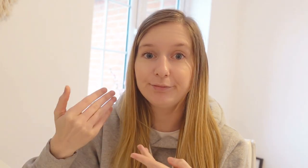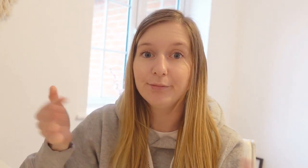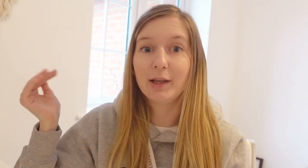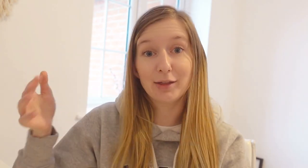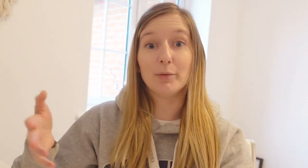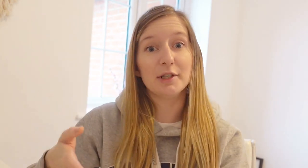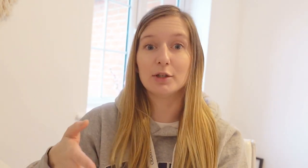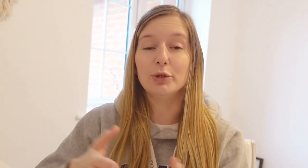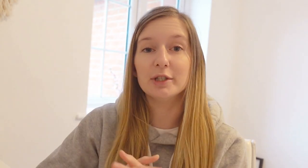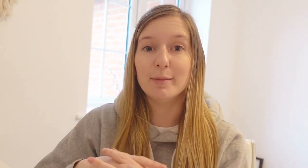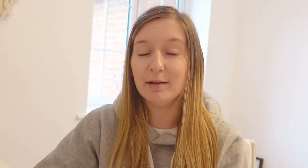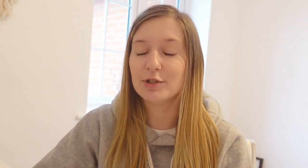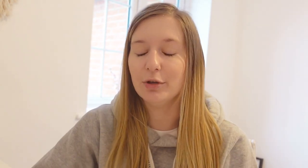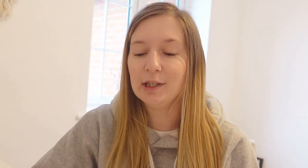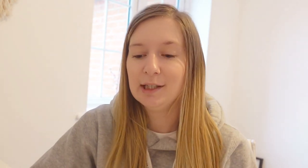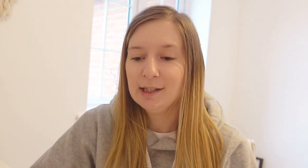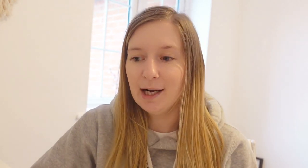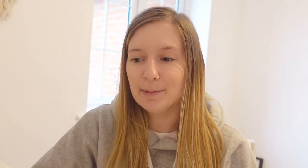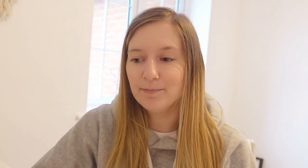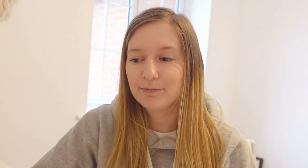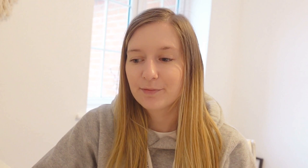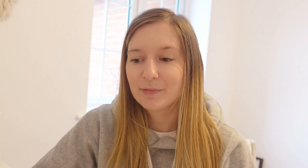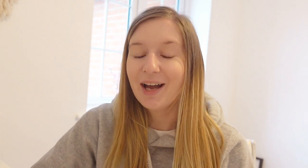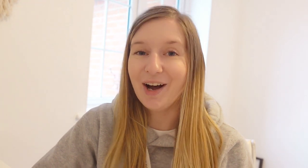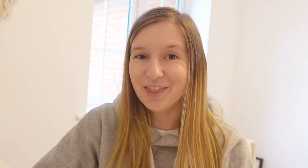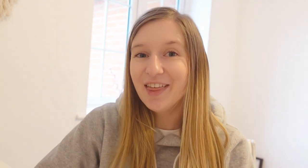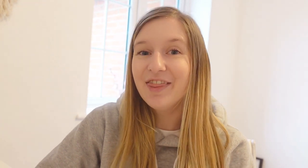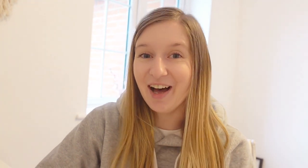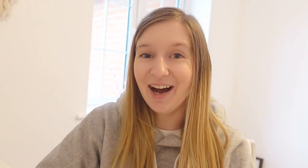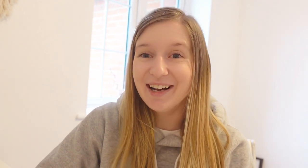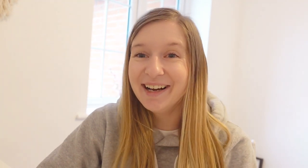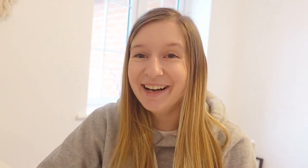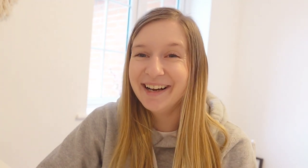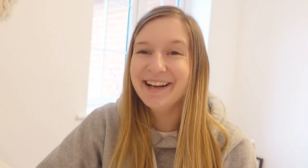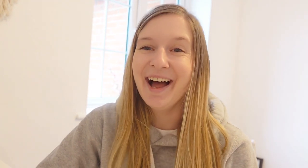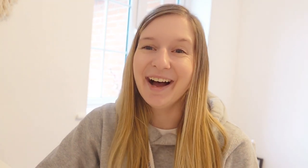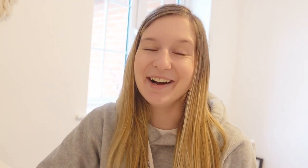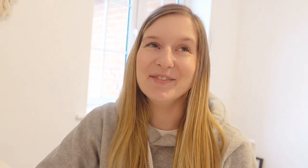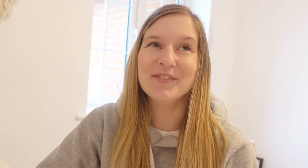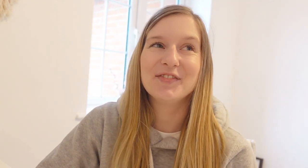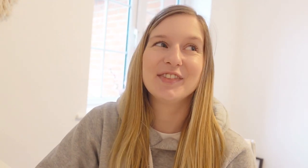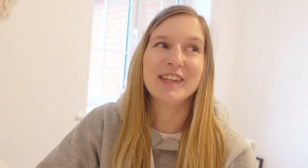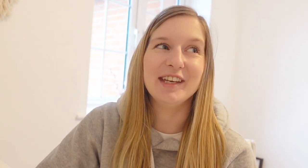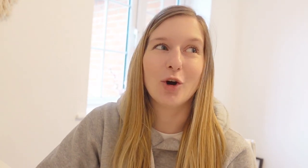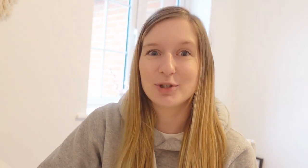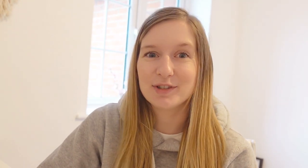Like that was his solution to me so other than that the options